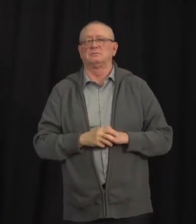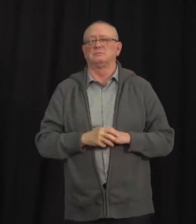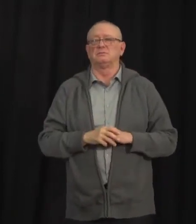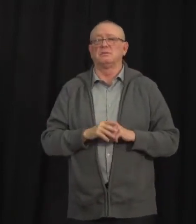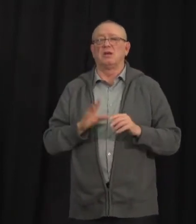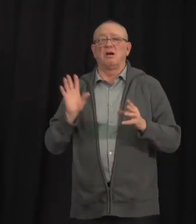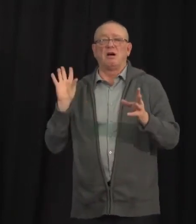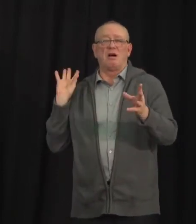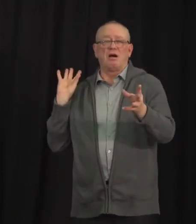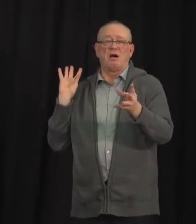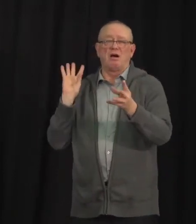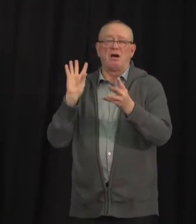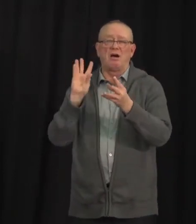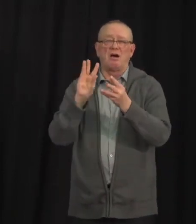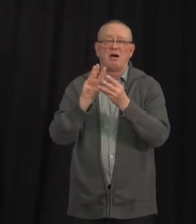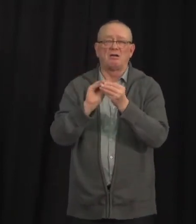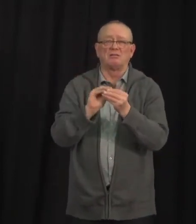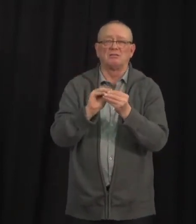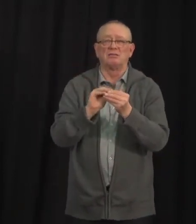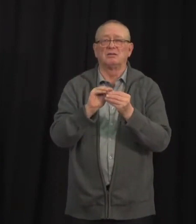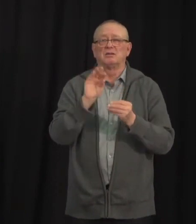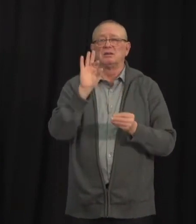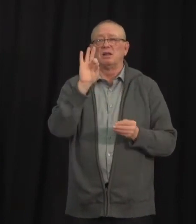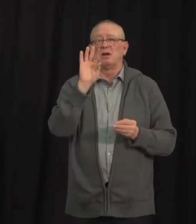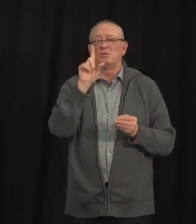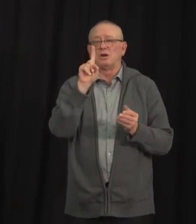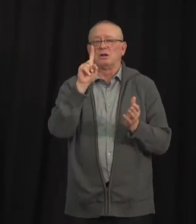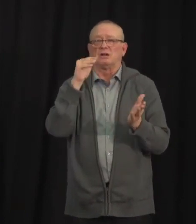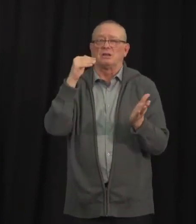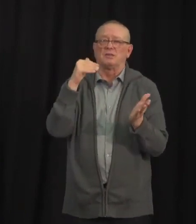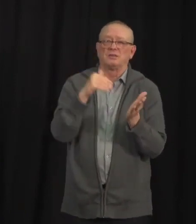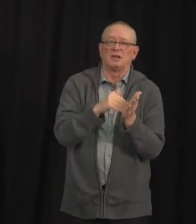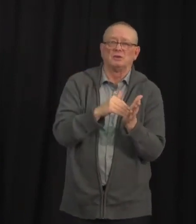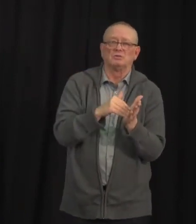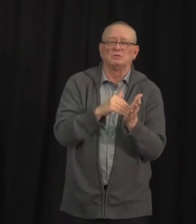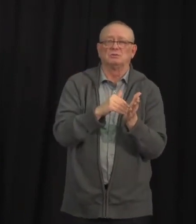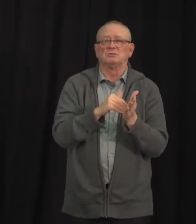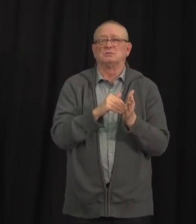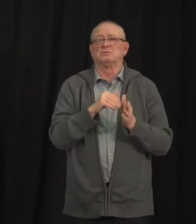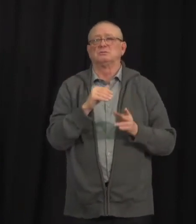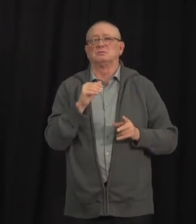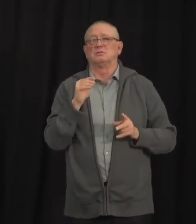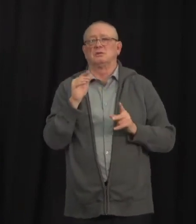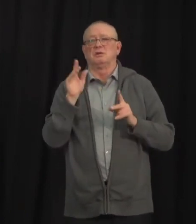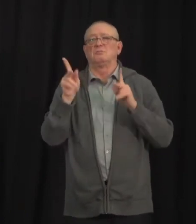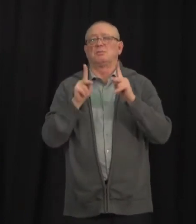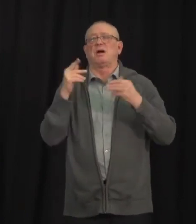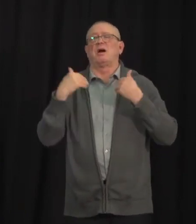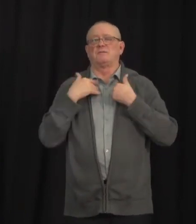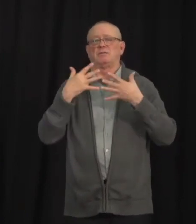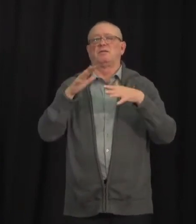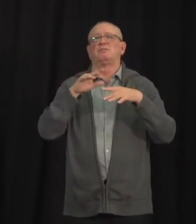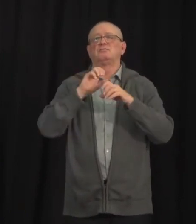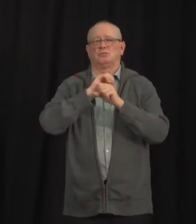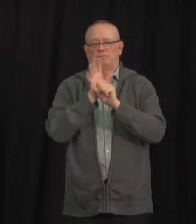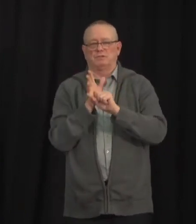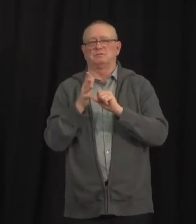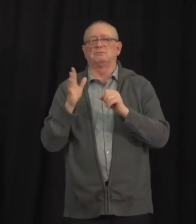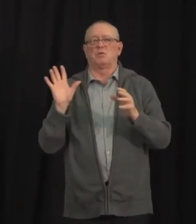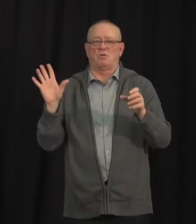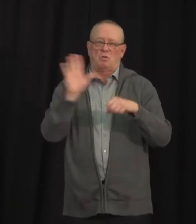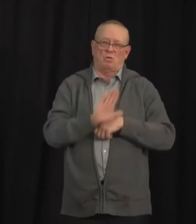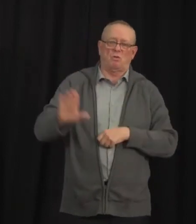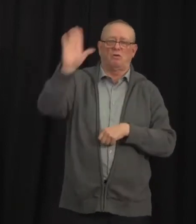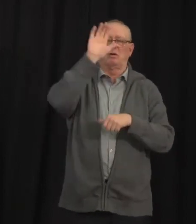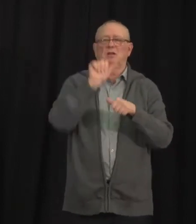Today, I want to update you on a development that was first referenced last week. As you likely know, this weekend, the